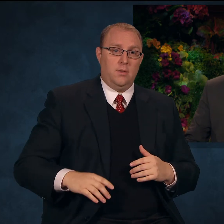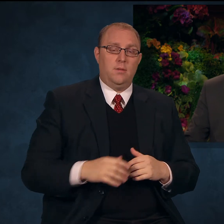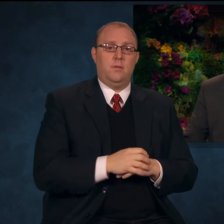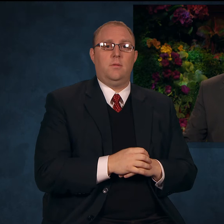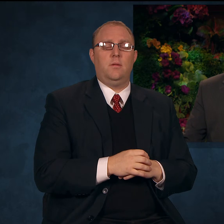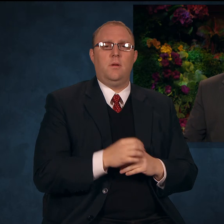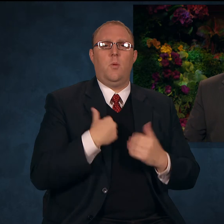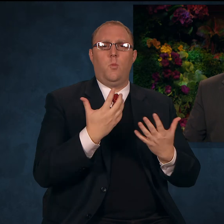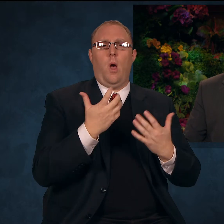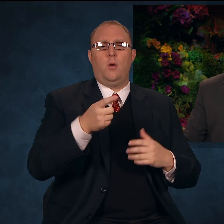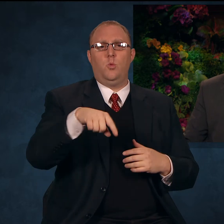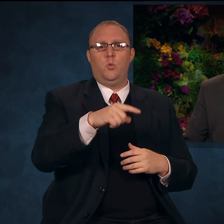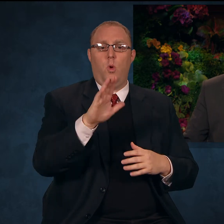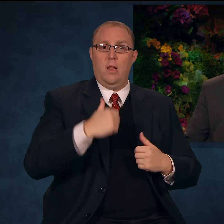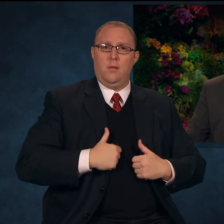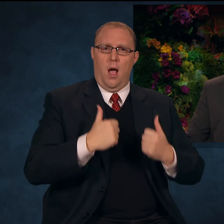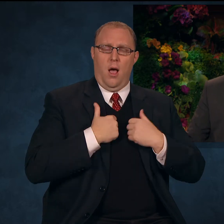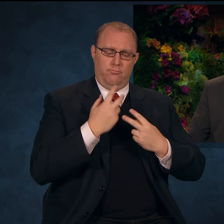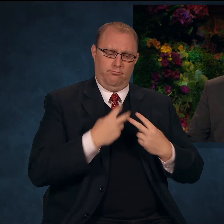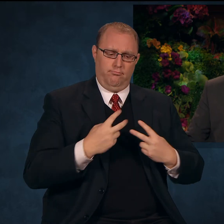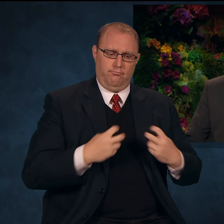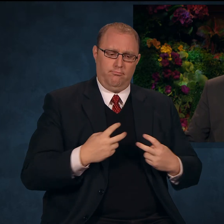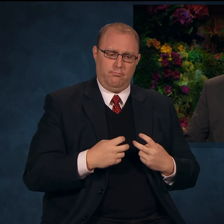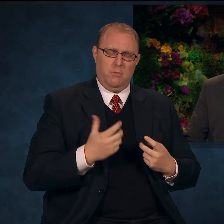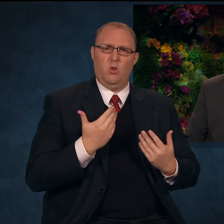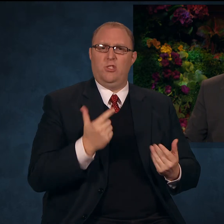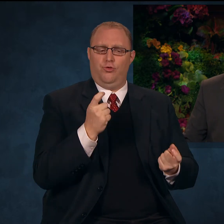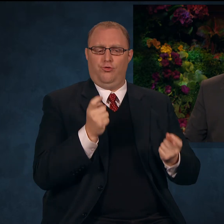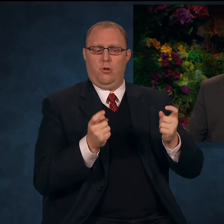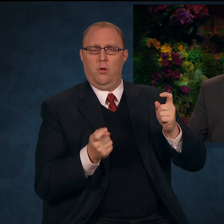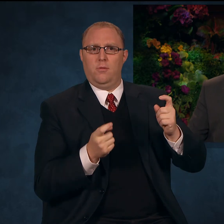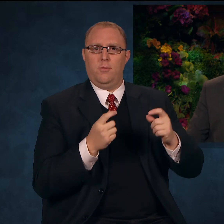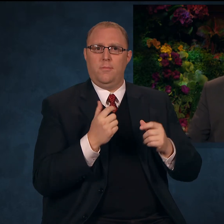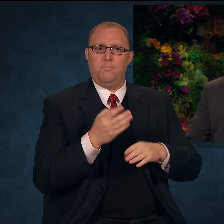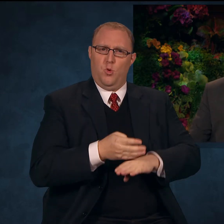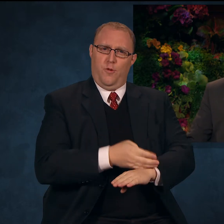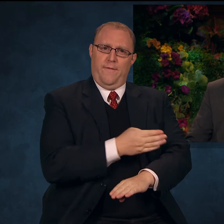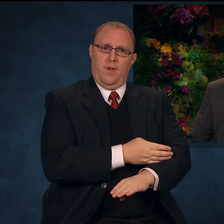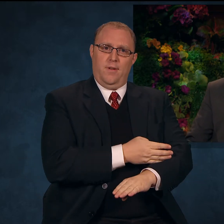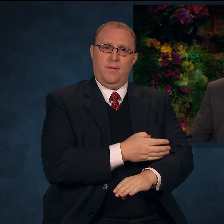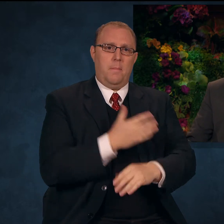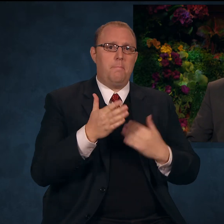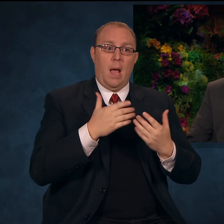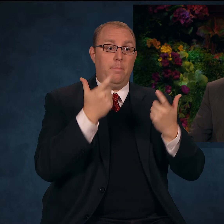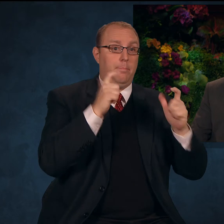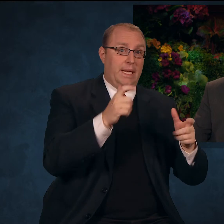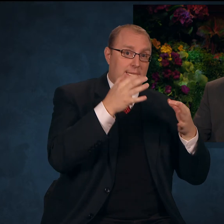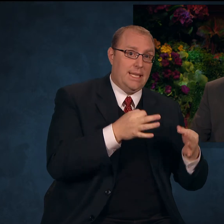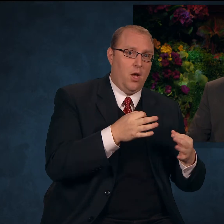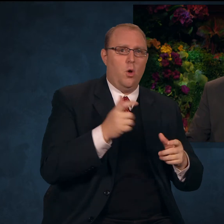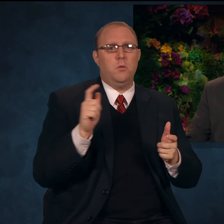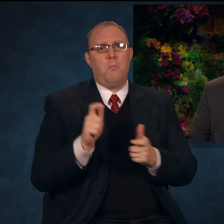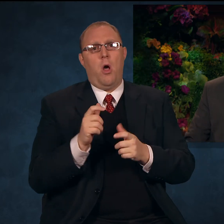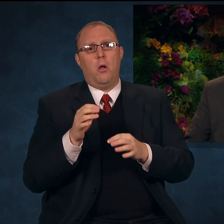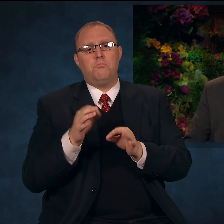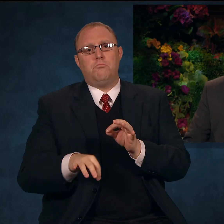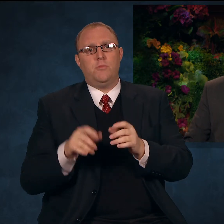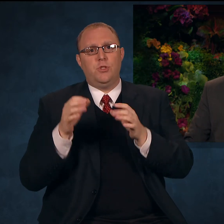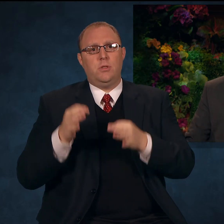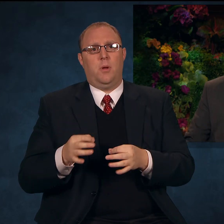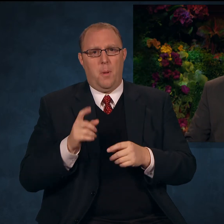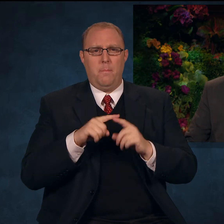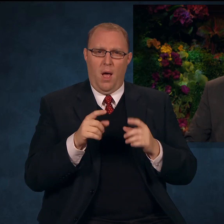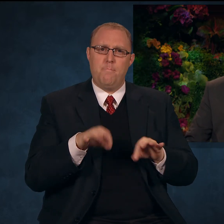make whatever adjustments are needed, whether small or large, to ensure the eternal blessings of Heavenly Father's plan for you